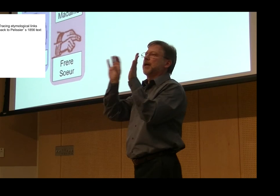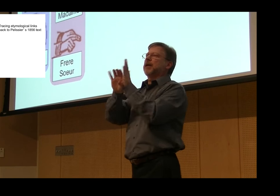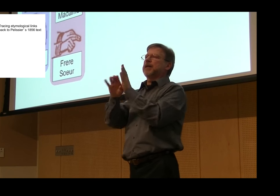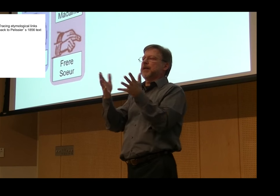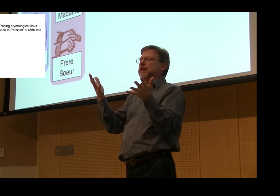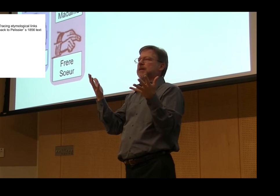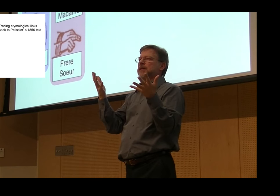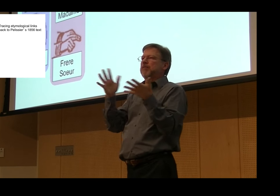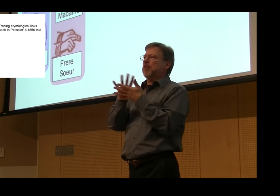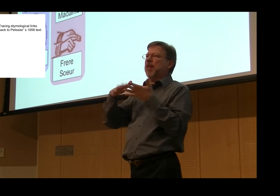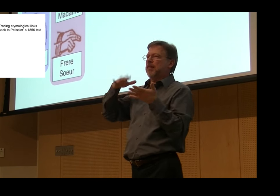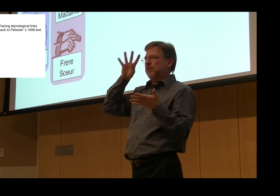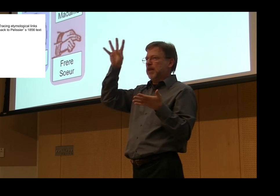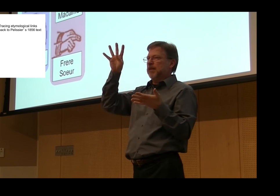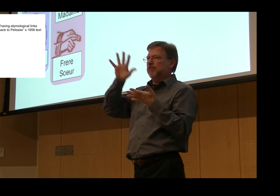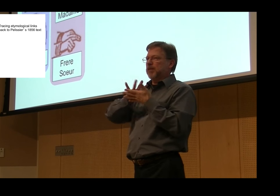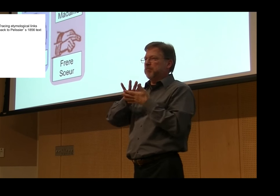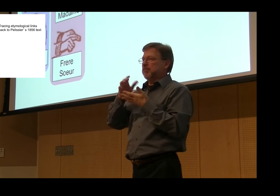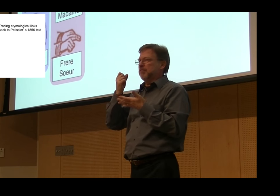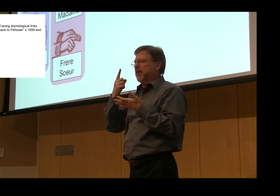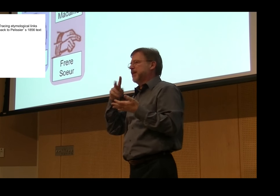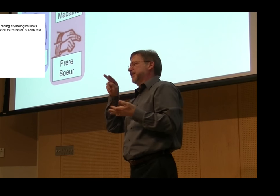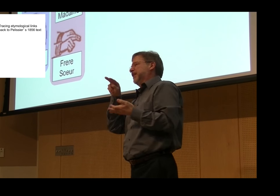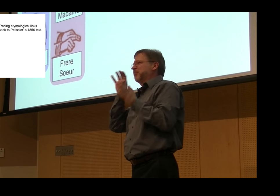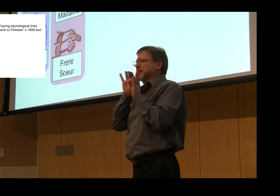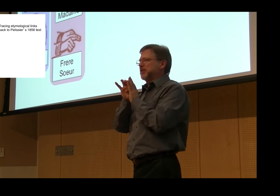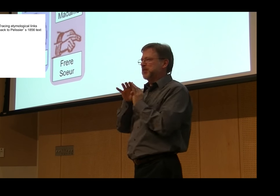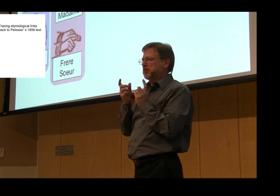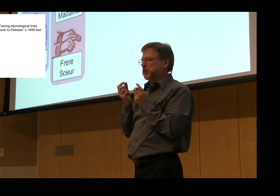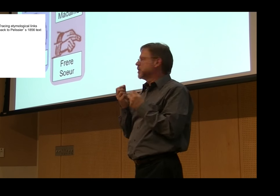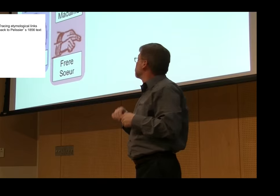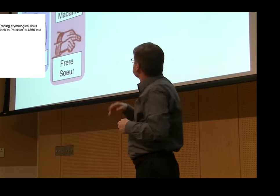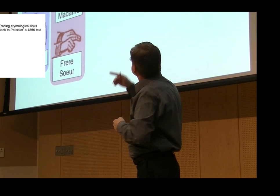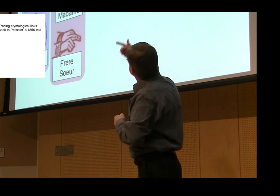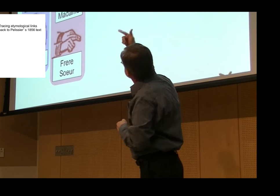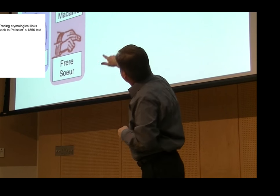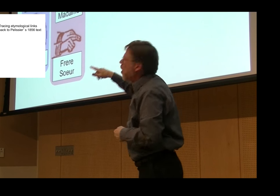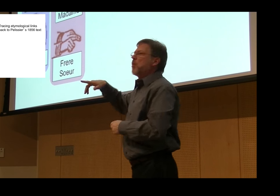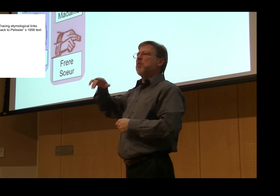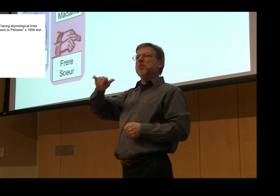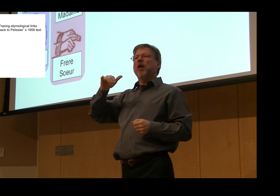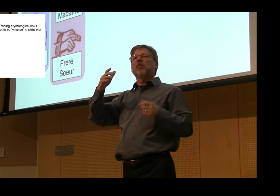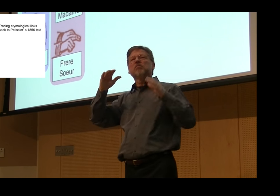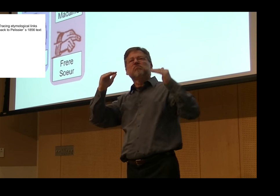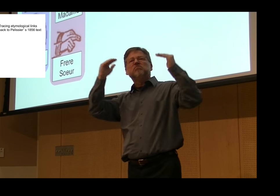kin form, was to combine either male or female, pick one, and then select one of the